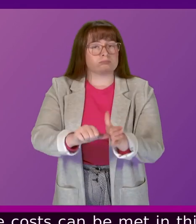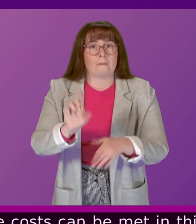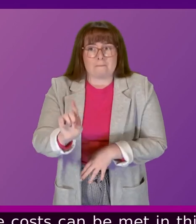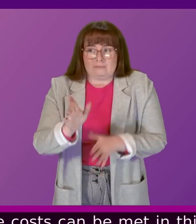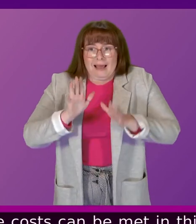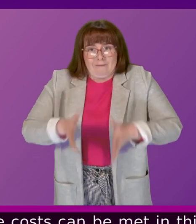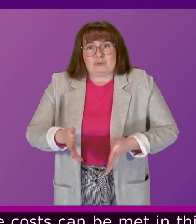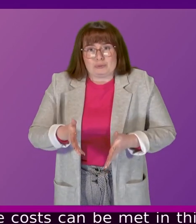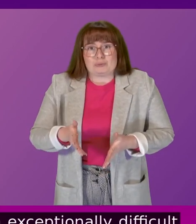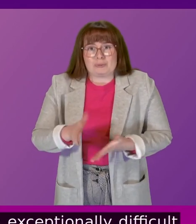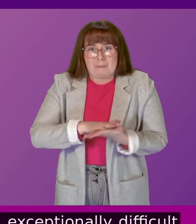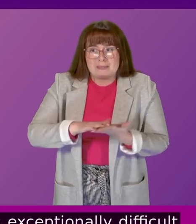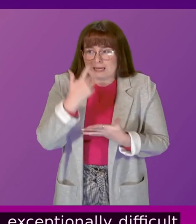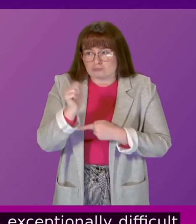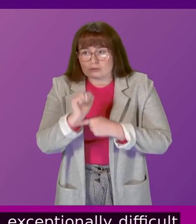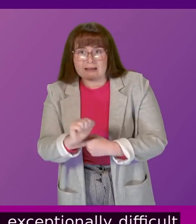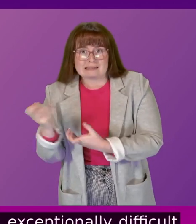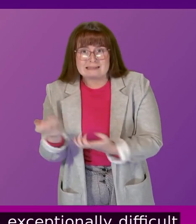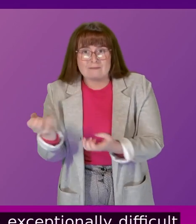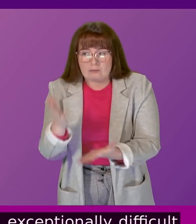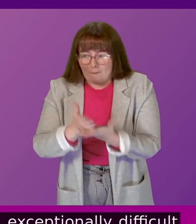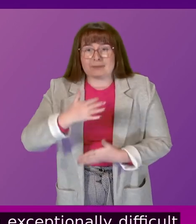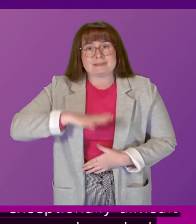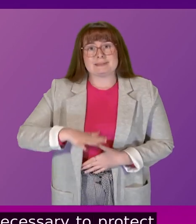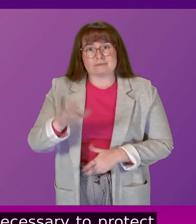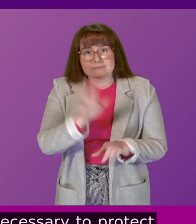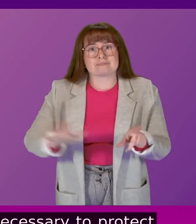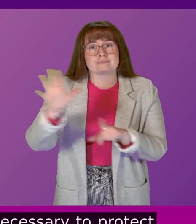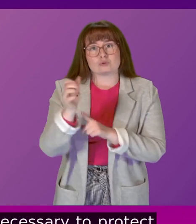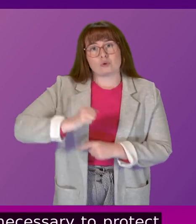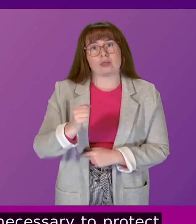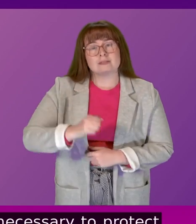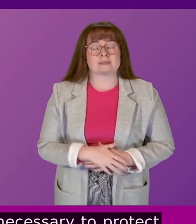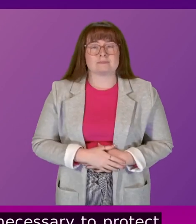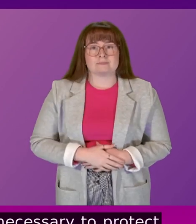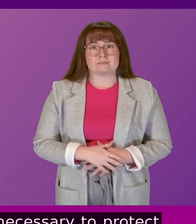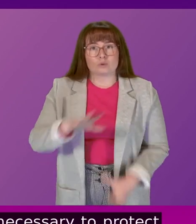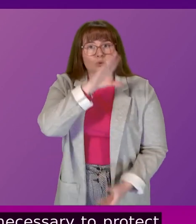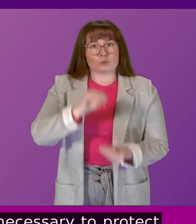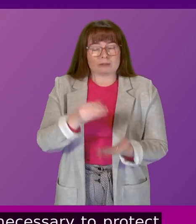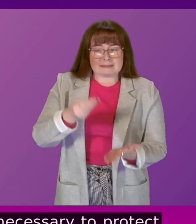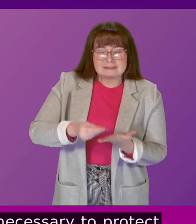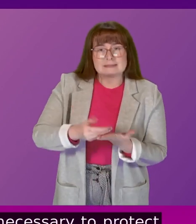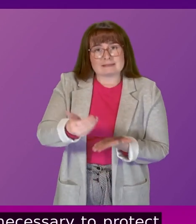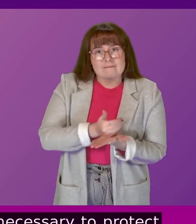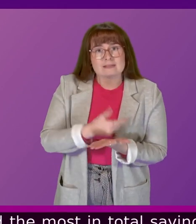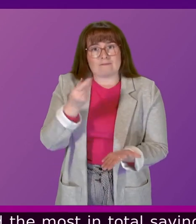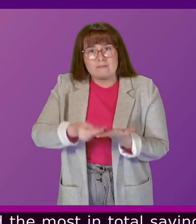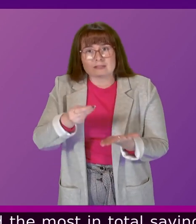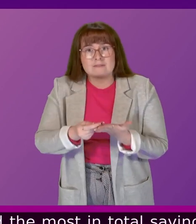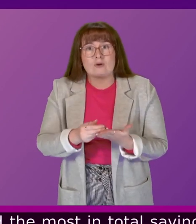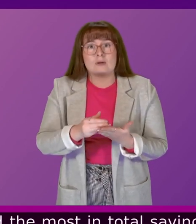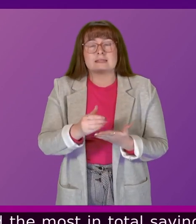necessary to protect services where they are needed the most. In total, savings and funding prioritisation of